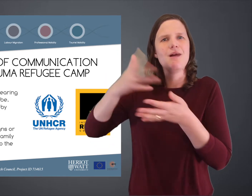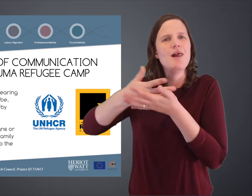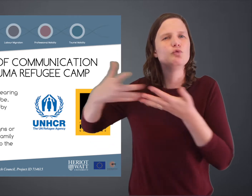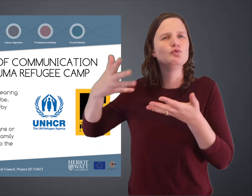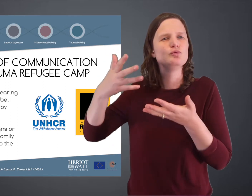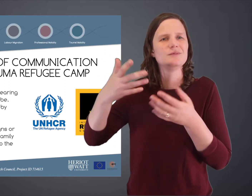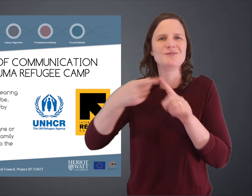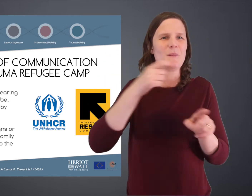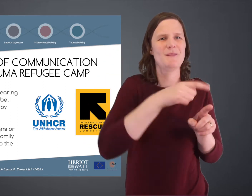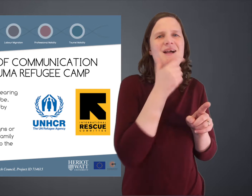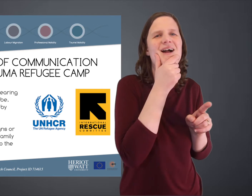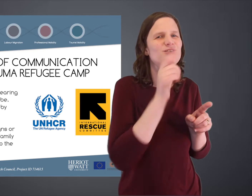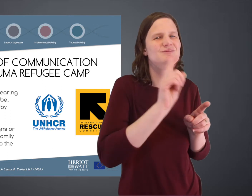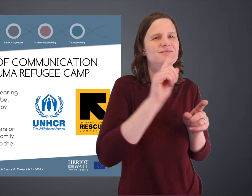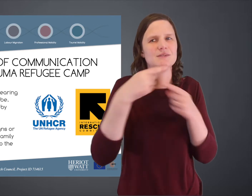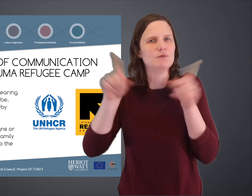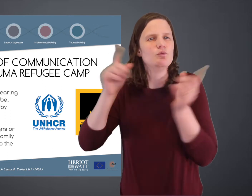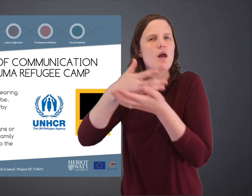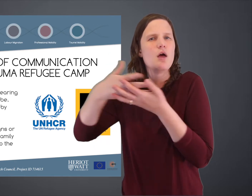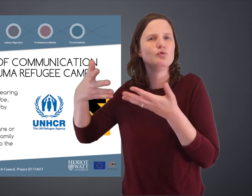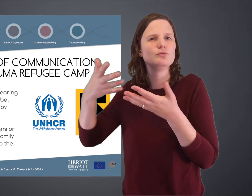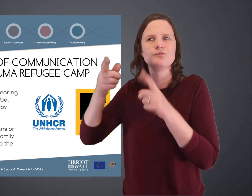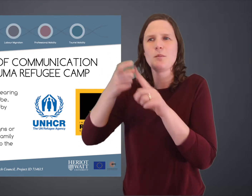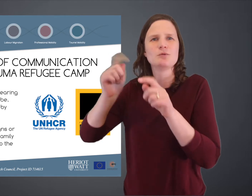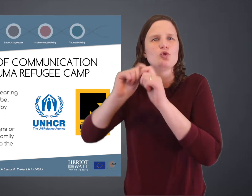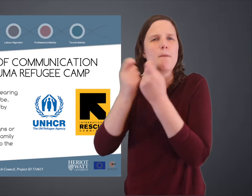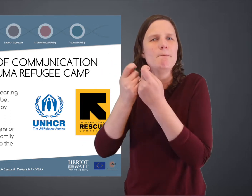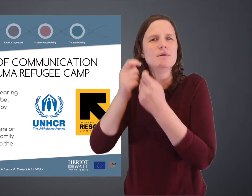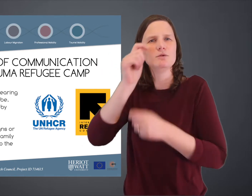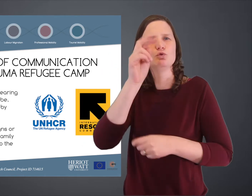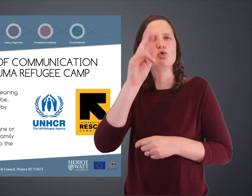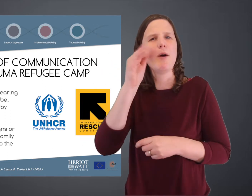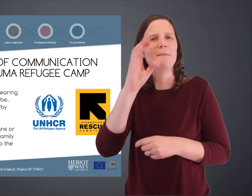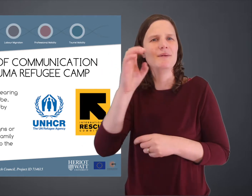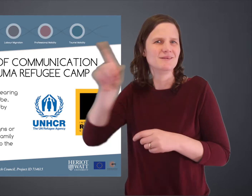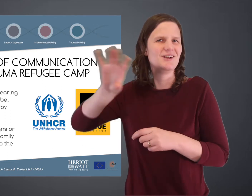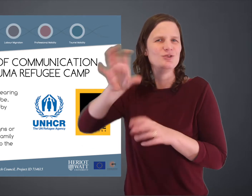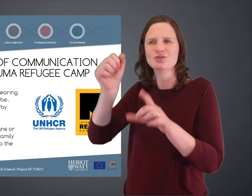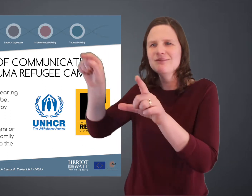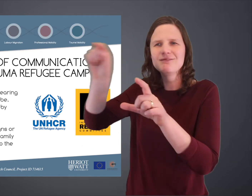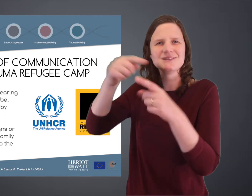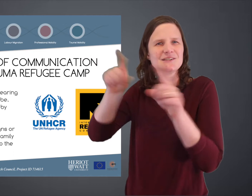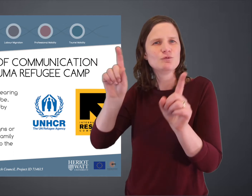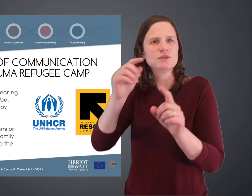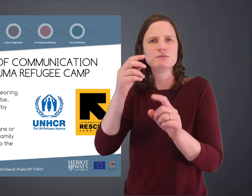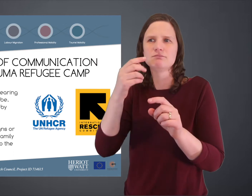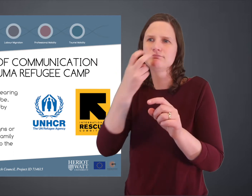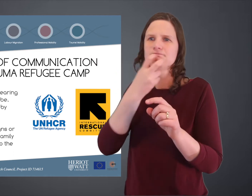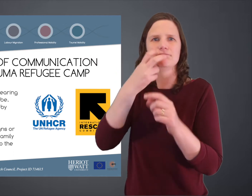Because, of course, within the family, they will use a different language, not necessarily English. Typically, it will be a tribal language from their